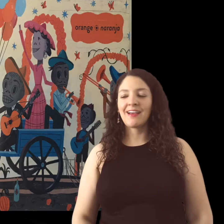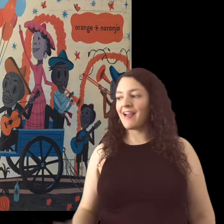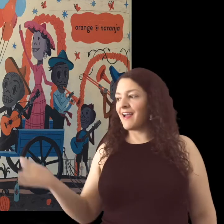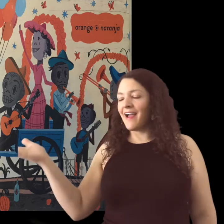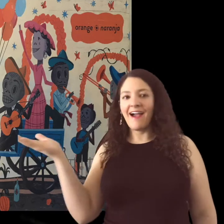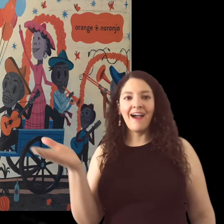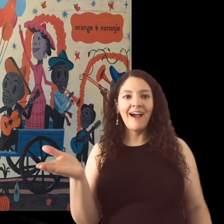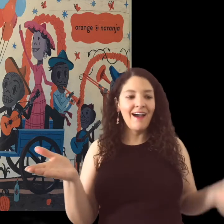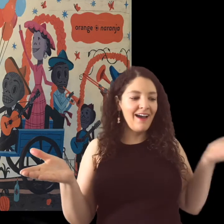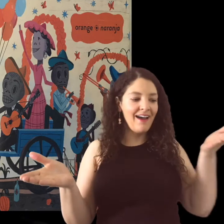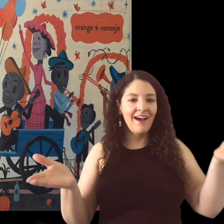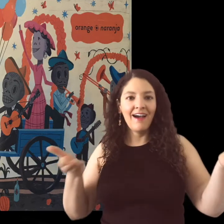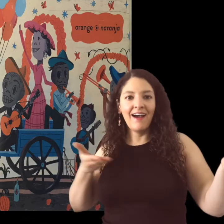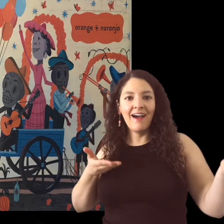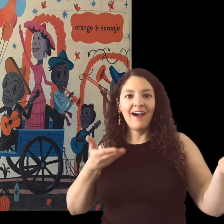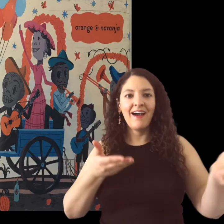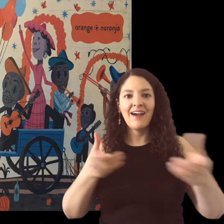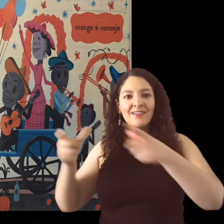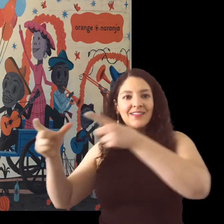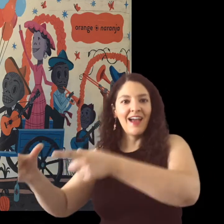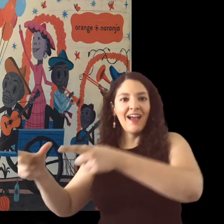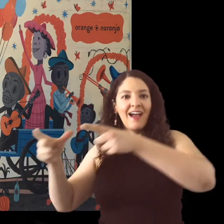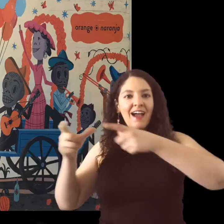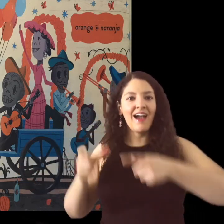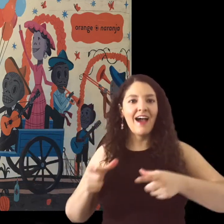Orange are the Platos for Special Bread